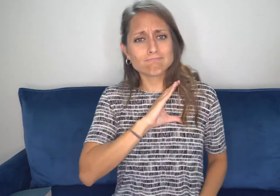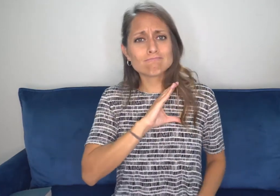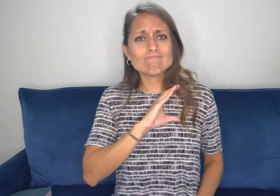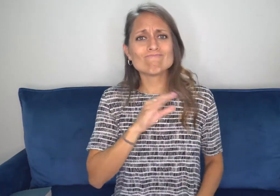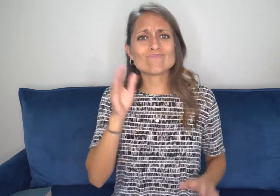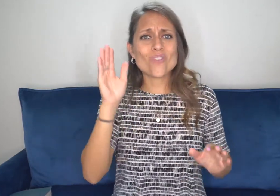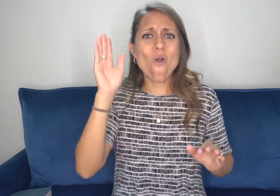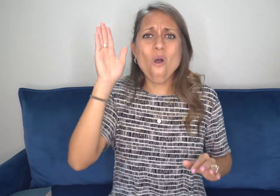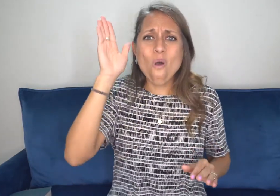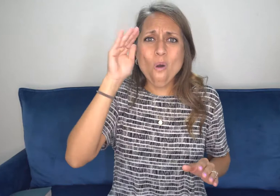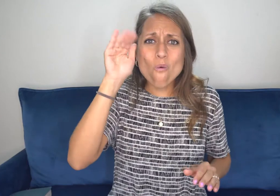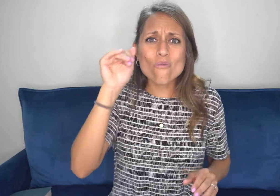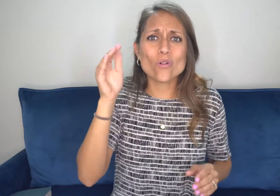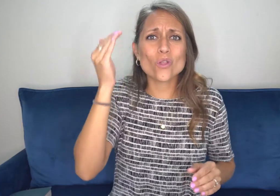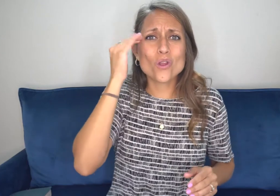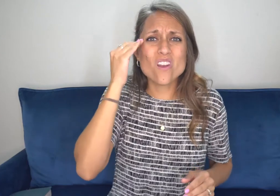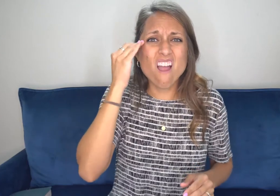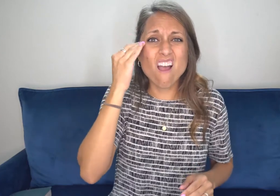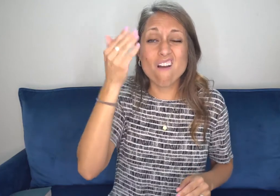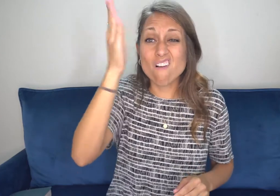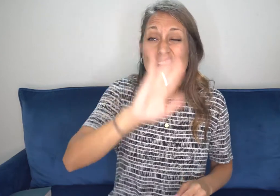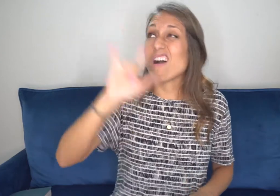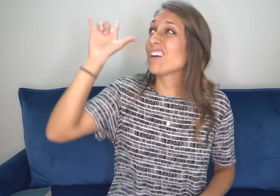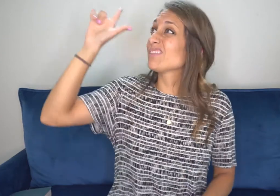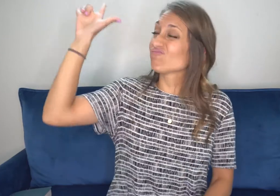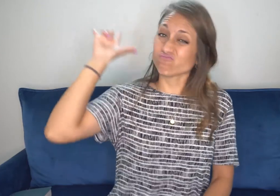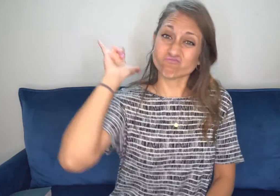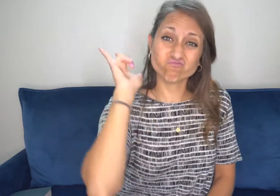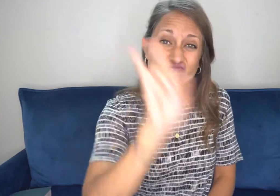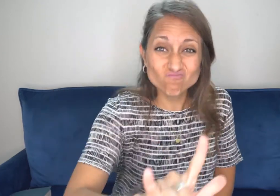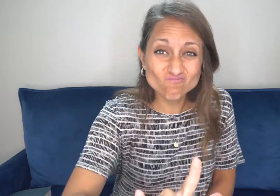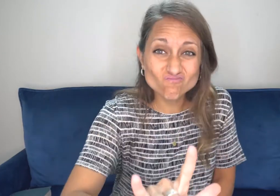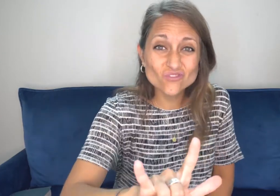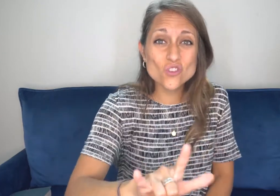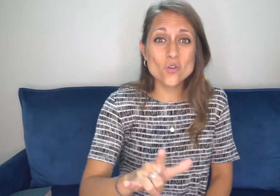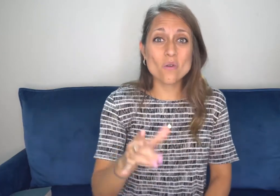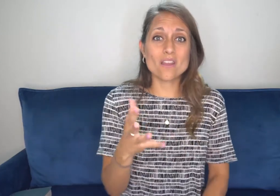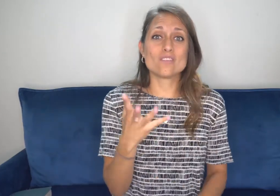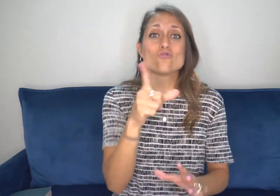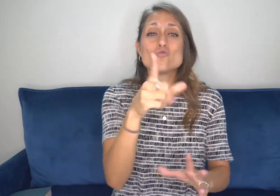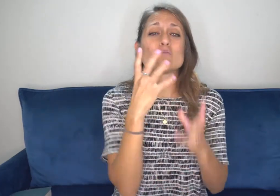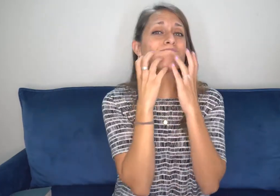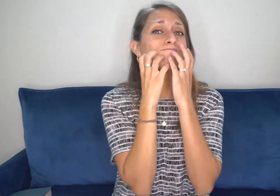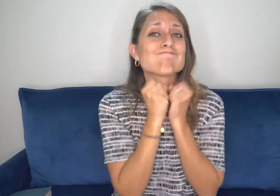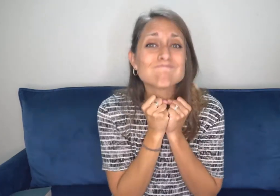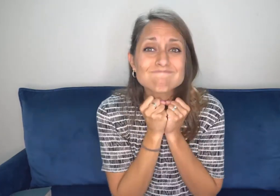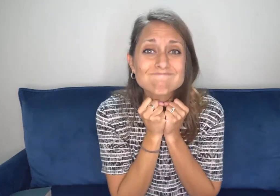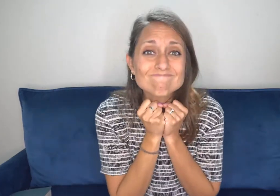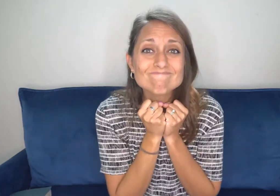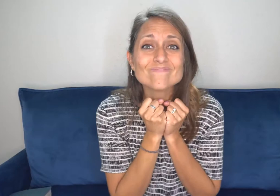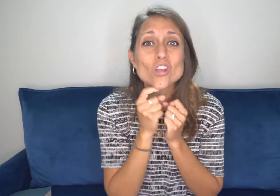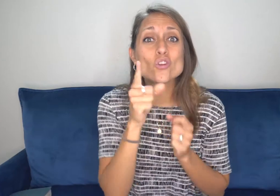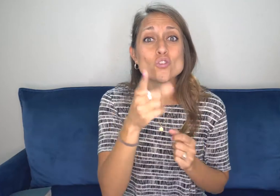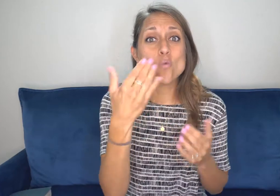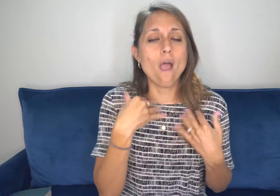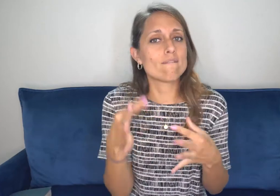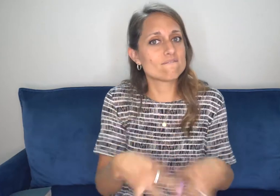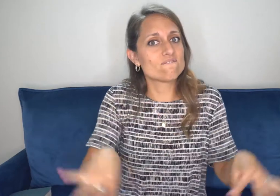you all for joining me today on this episode. I hope that you feel encouraged and I hope you are